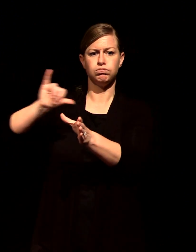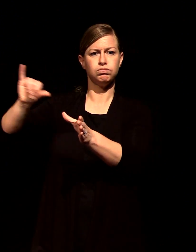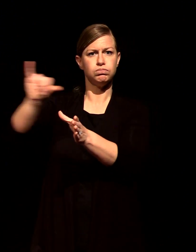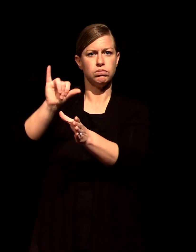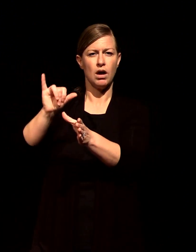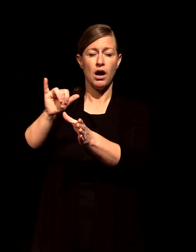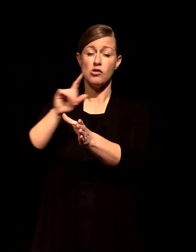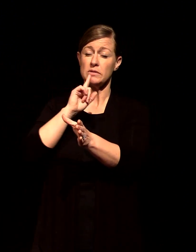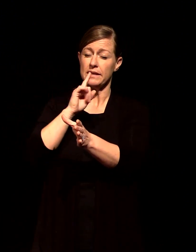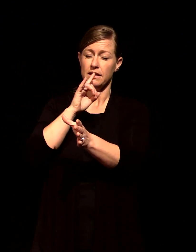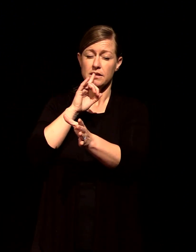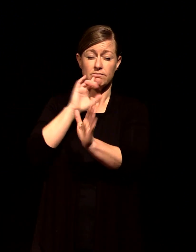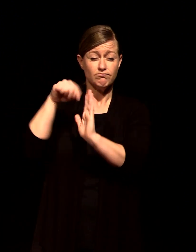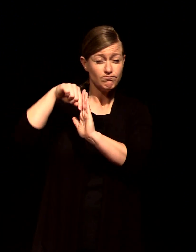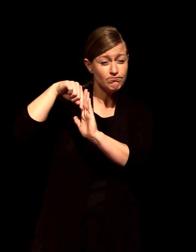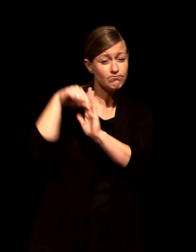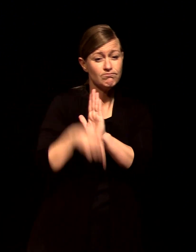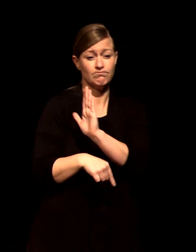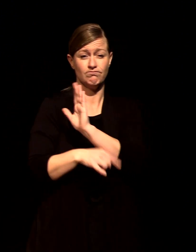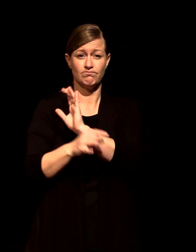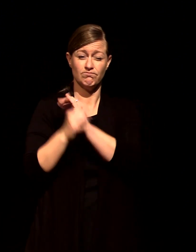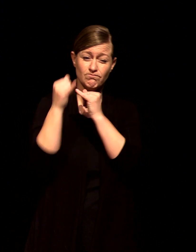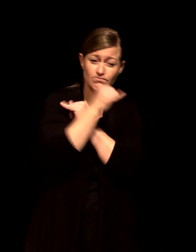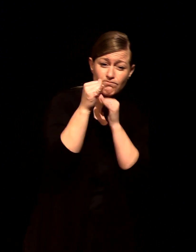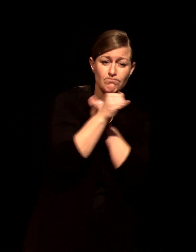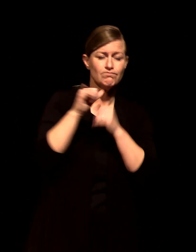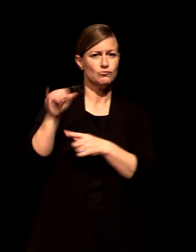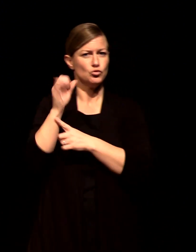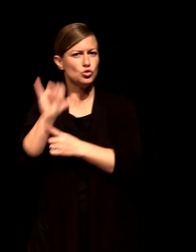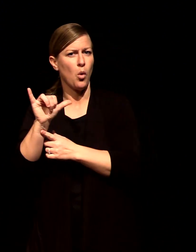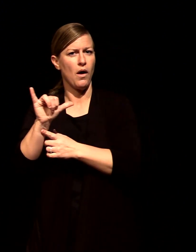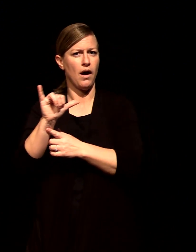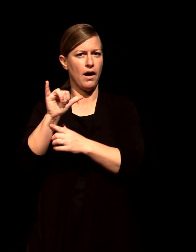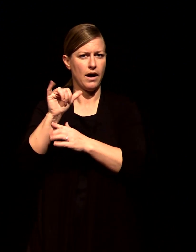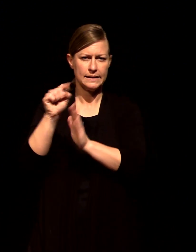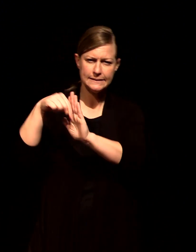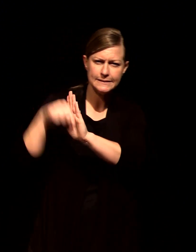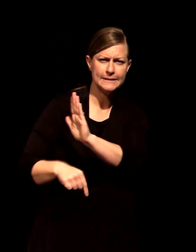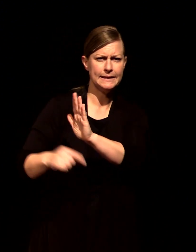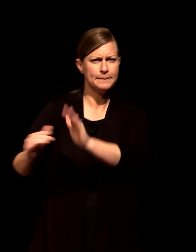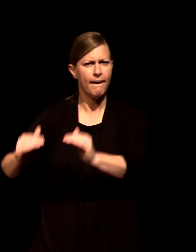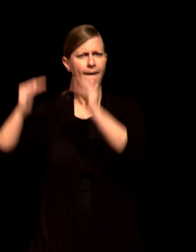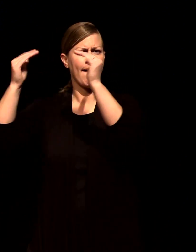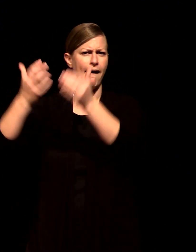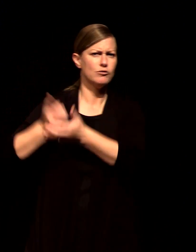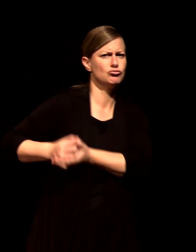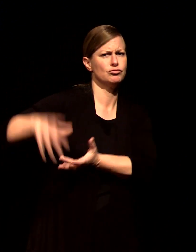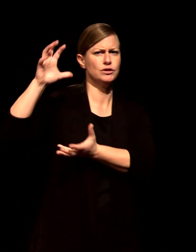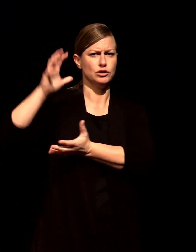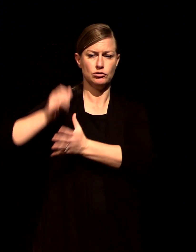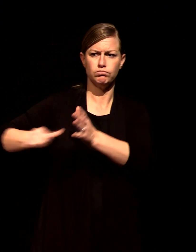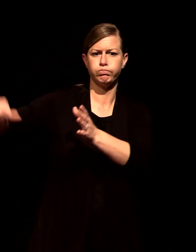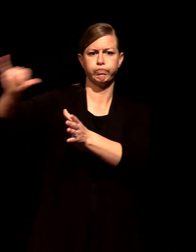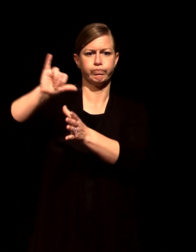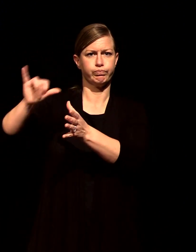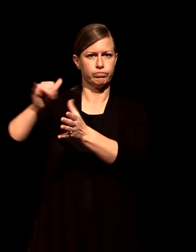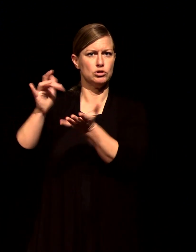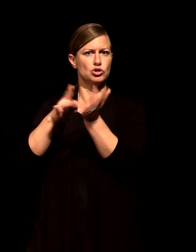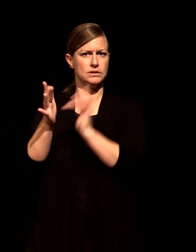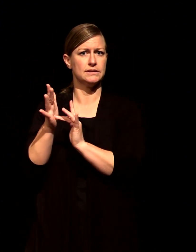Jesus is perfect in joy and he wants to perfect that in us now we can't scroll